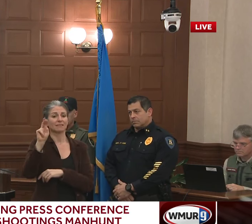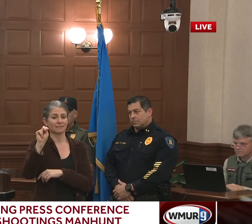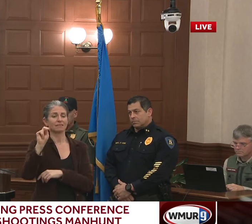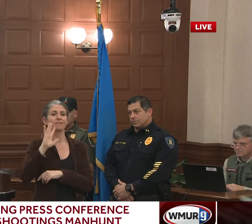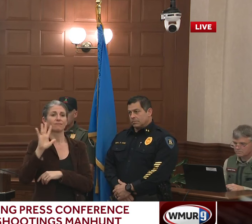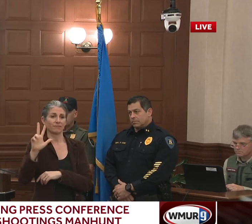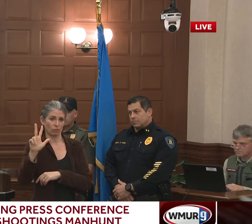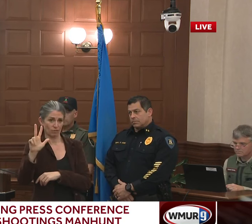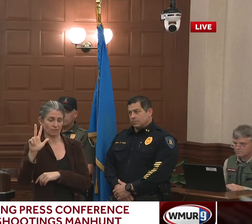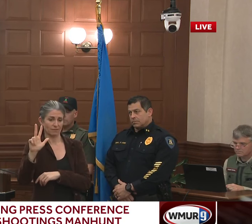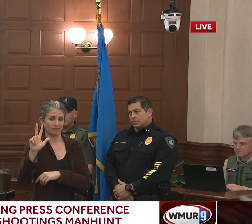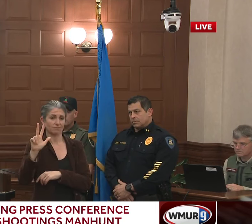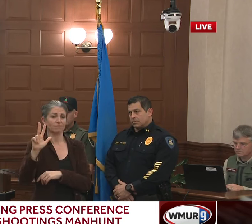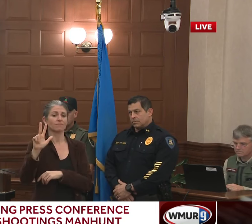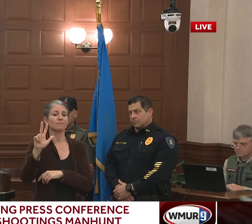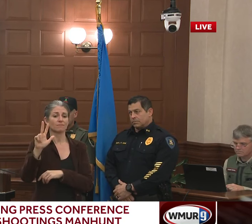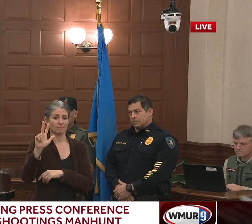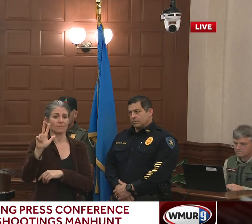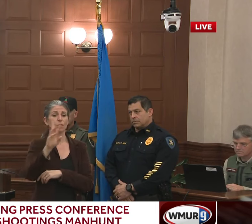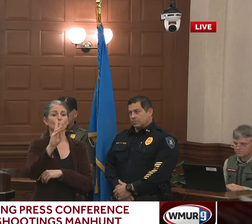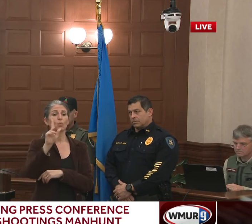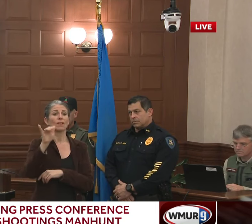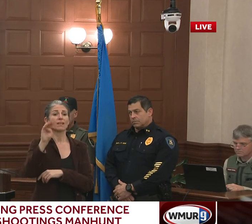William A. Young, 44.